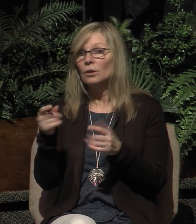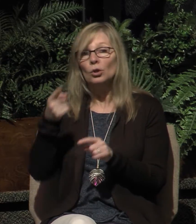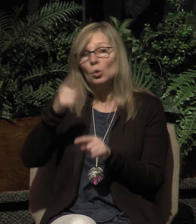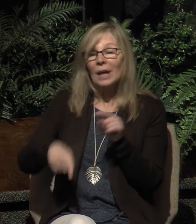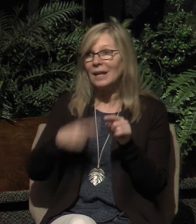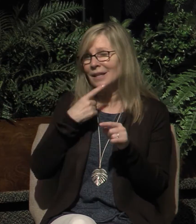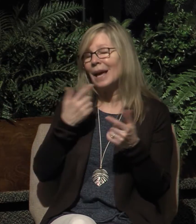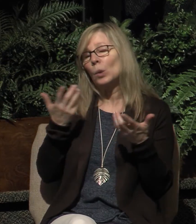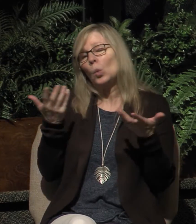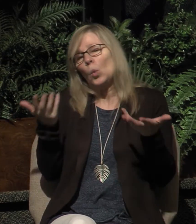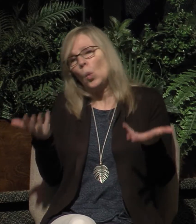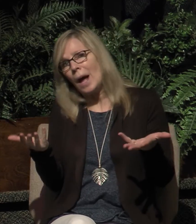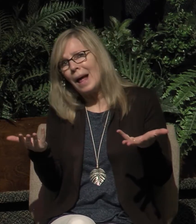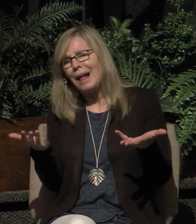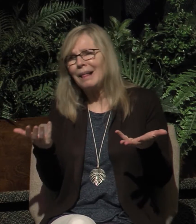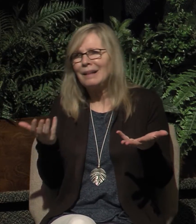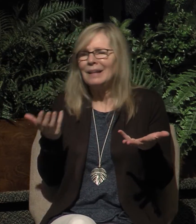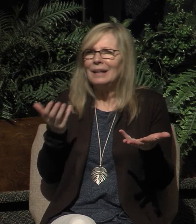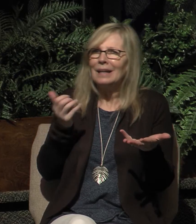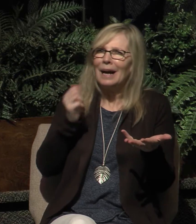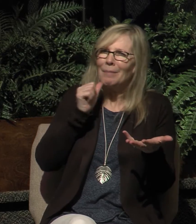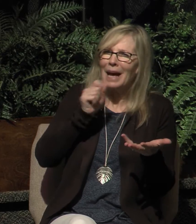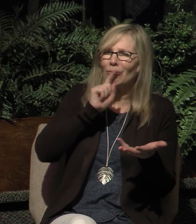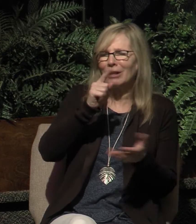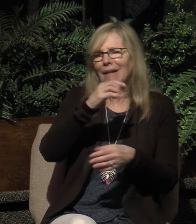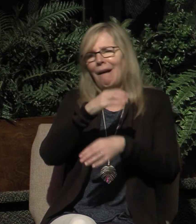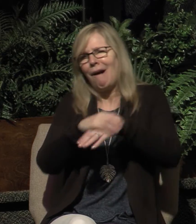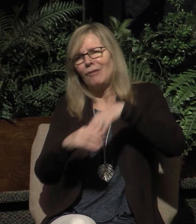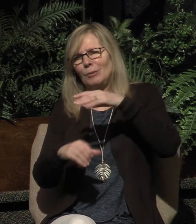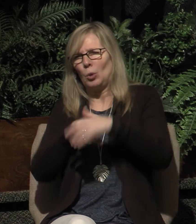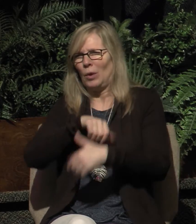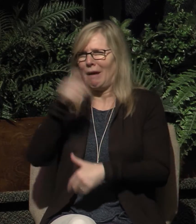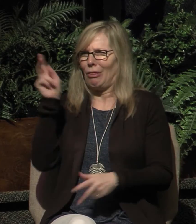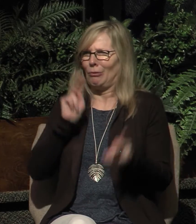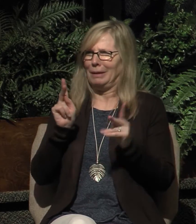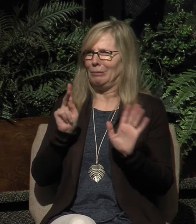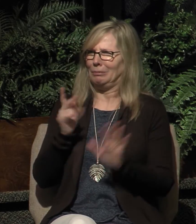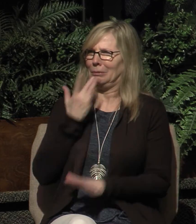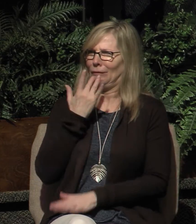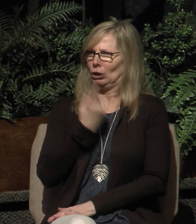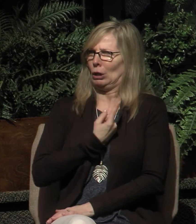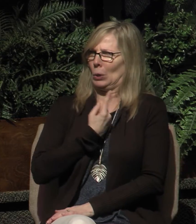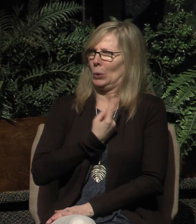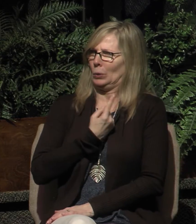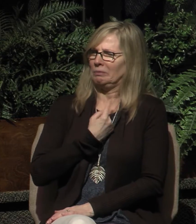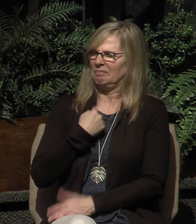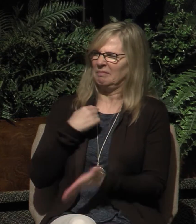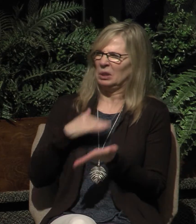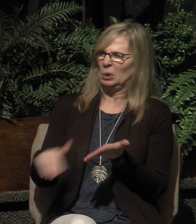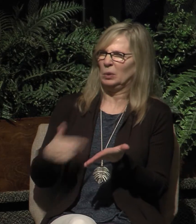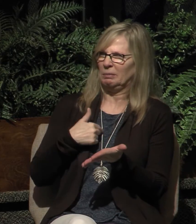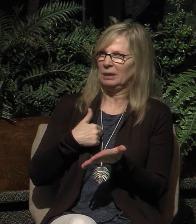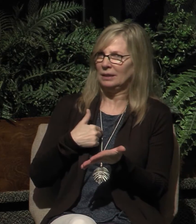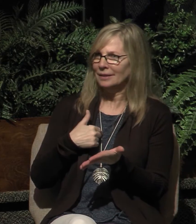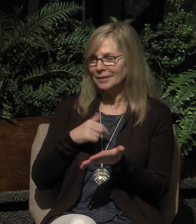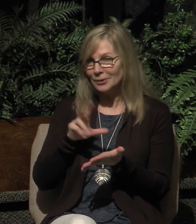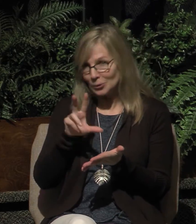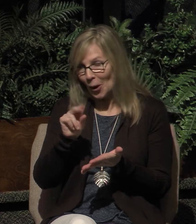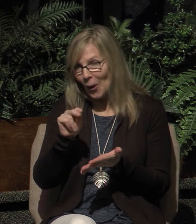say, well, look, I'm not socially comfortable with other people, so I'm exempt from that. No, not at all. According